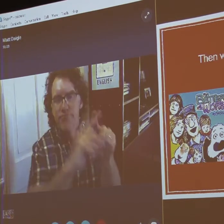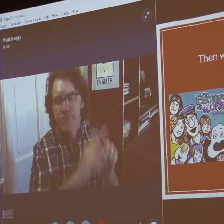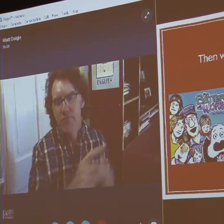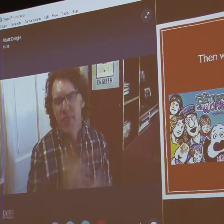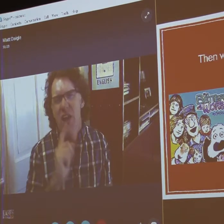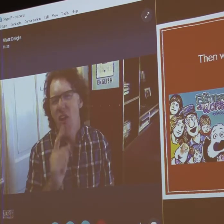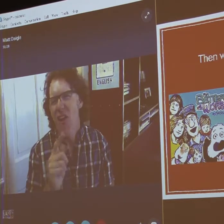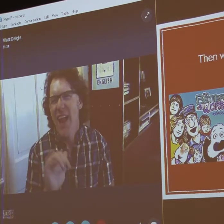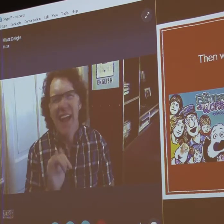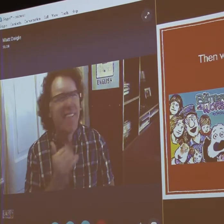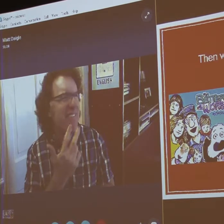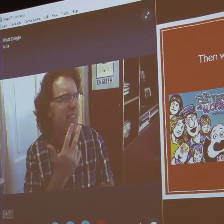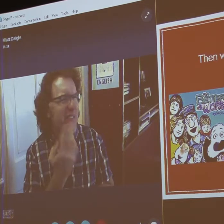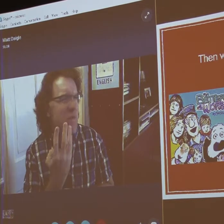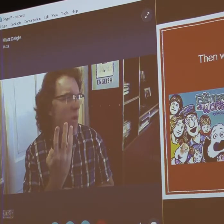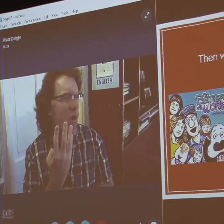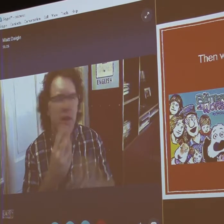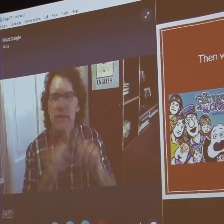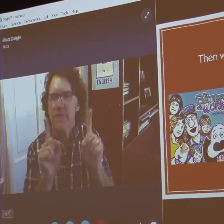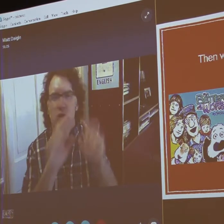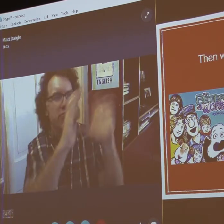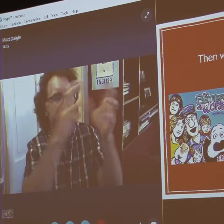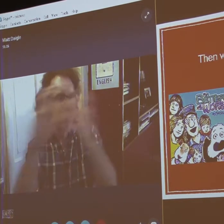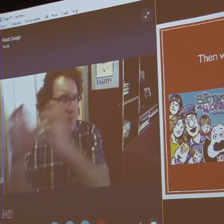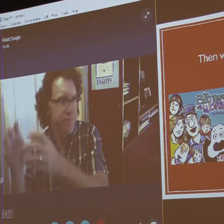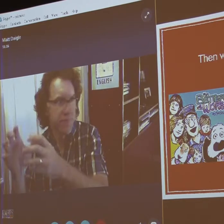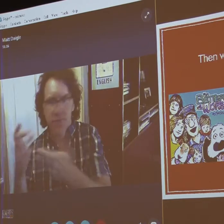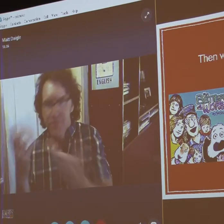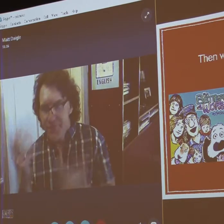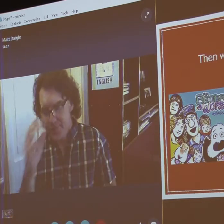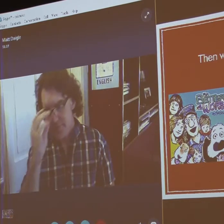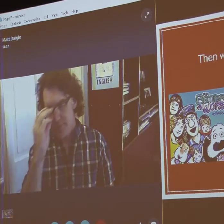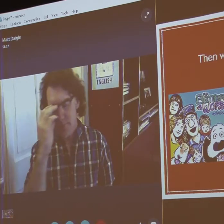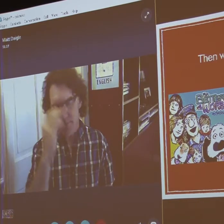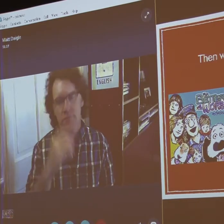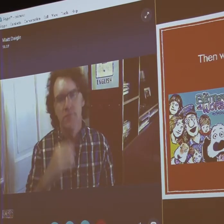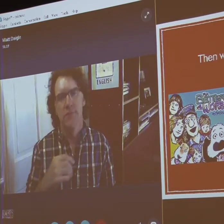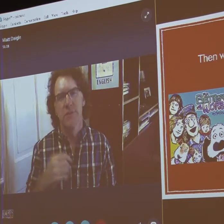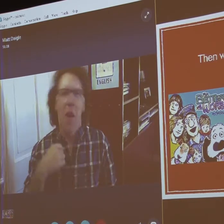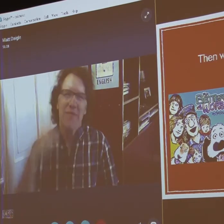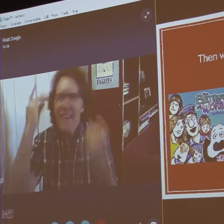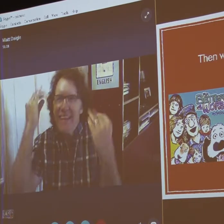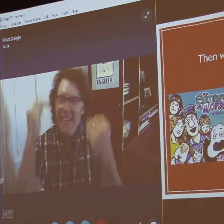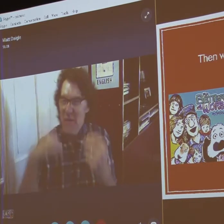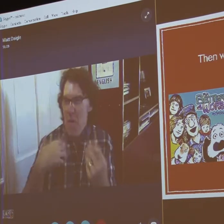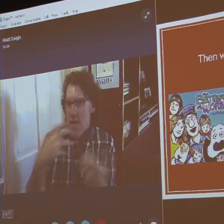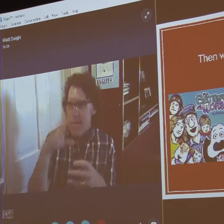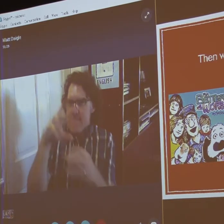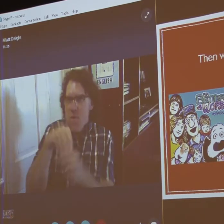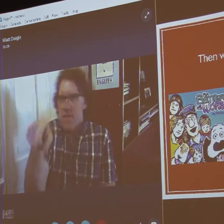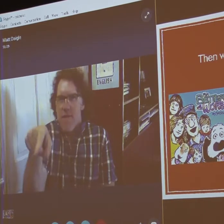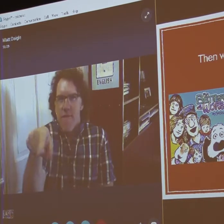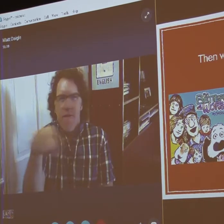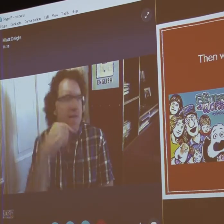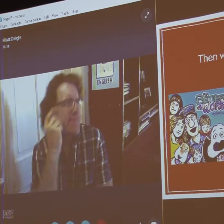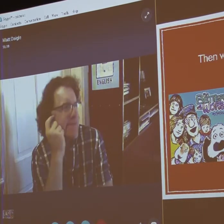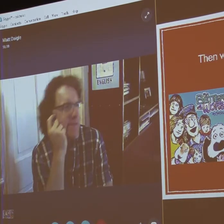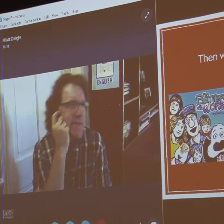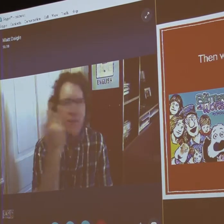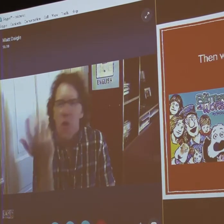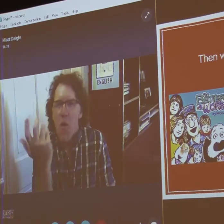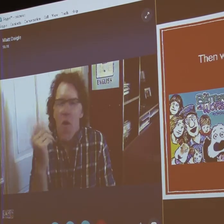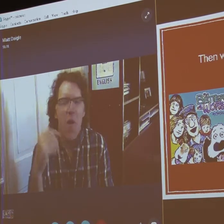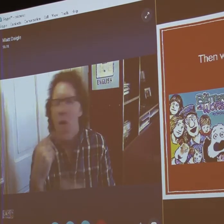company basically takes on your cartoon and sells it to newspapers. And you can become